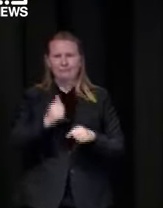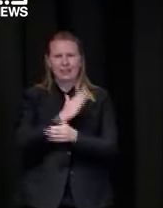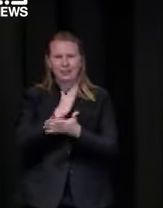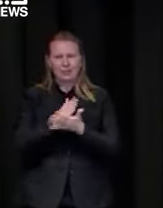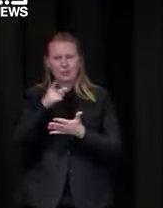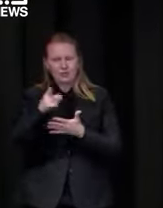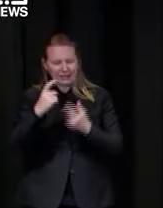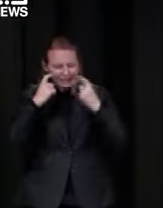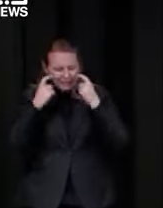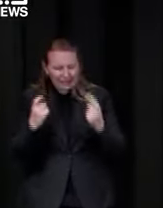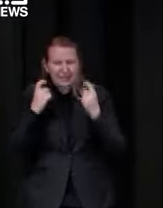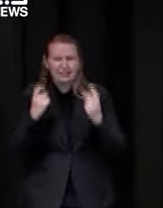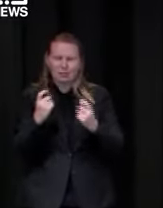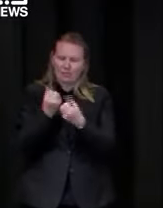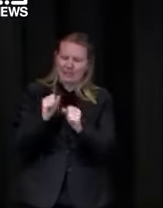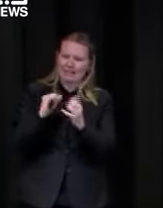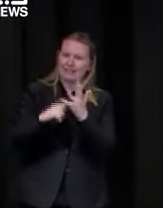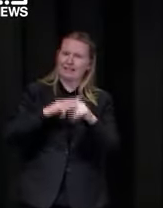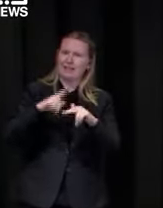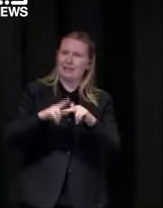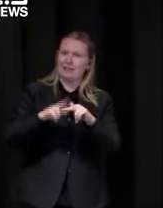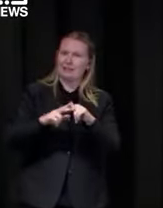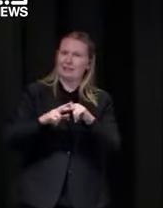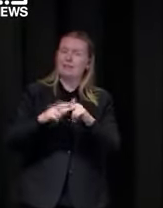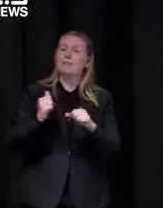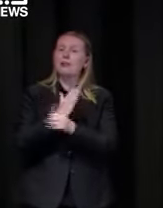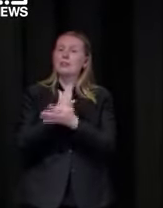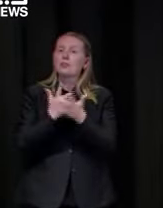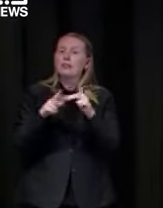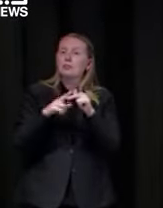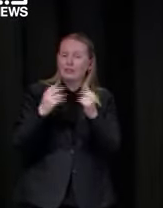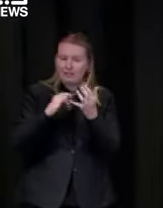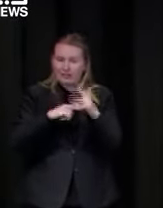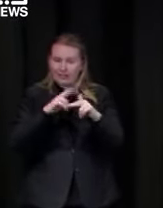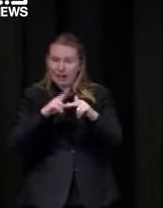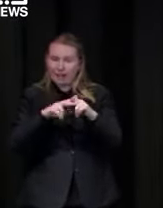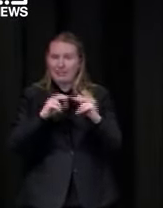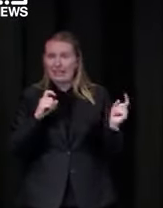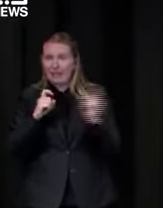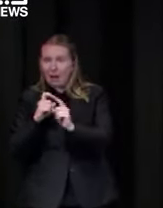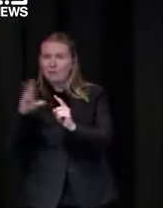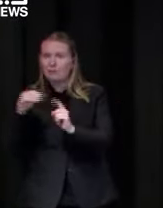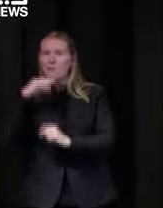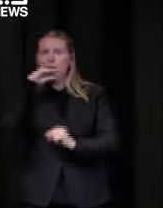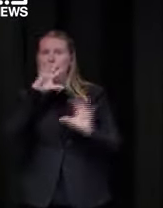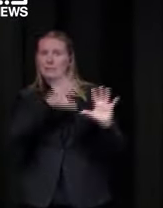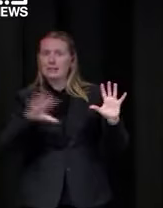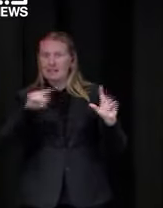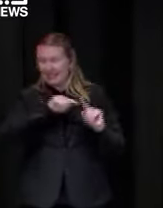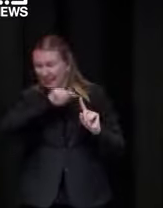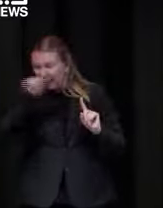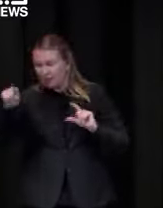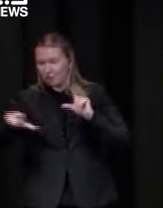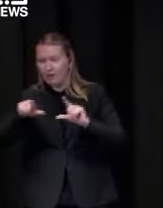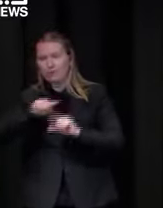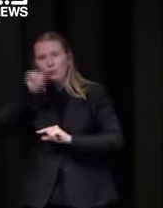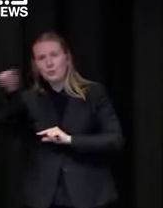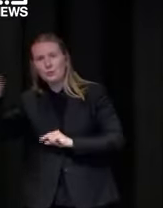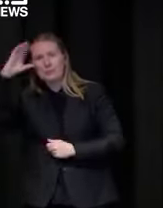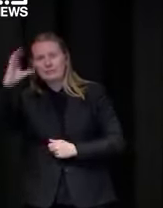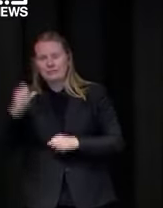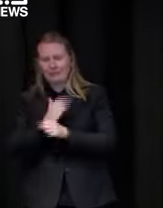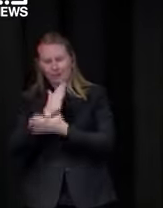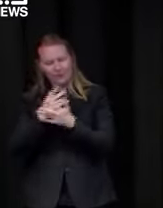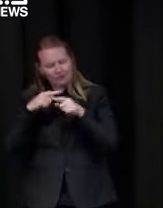and make sure that if you have got staff coming in from metro areas that they're undertaking those full cover safe protocols every single time um